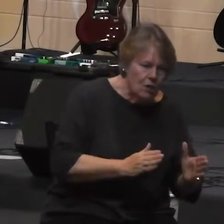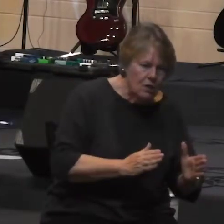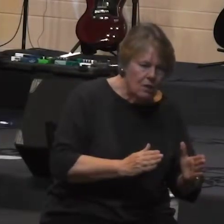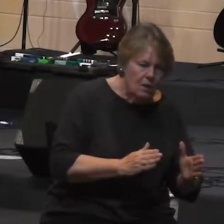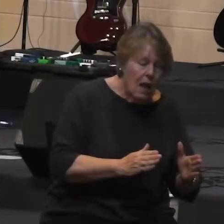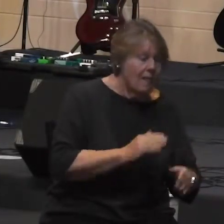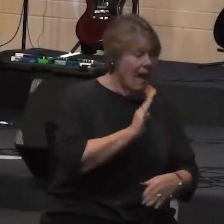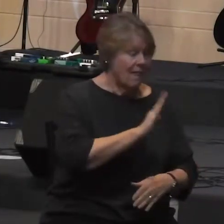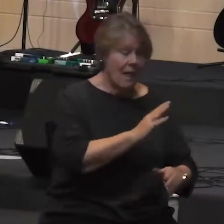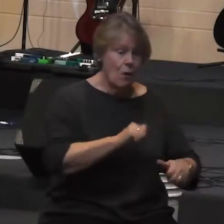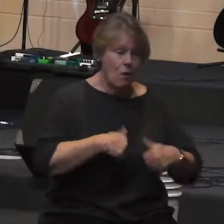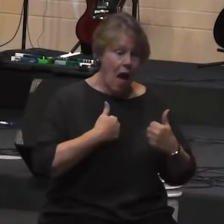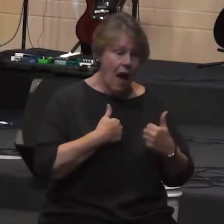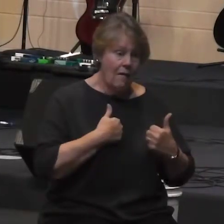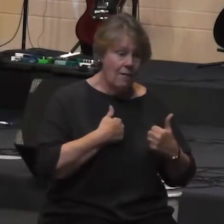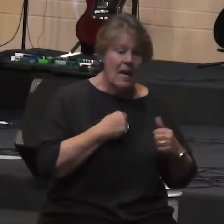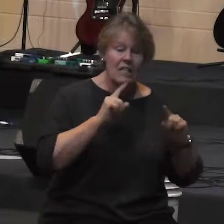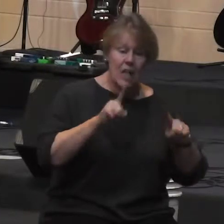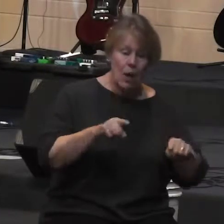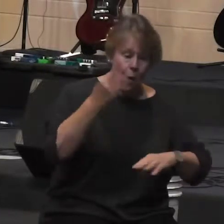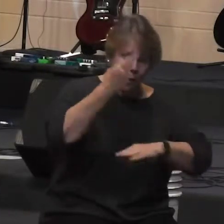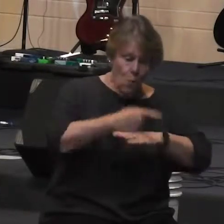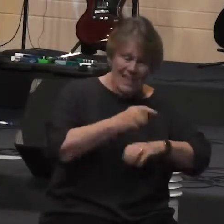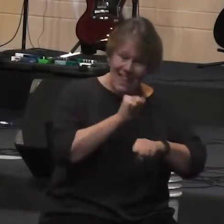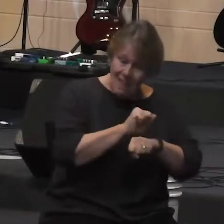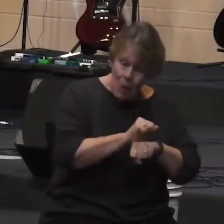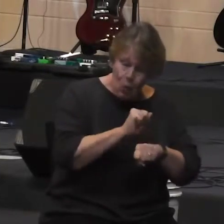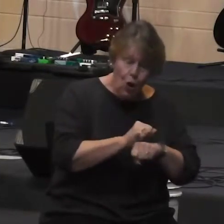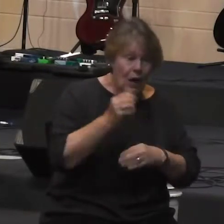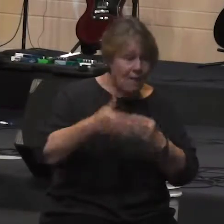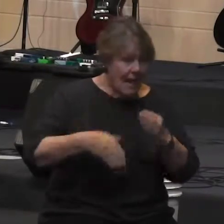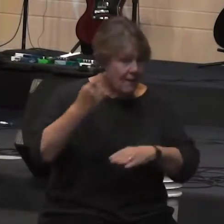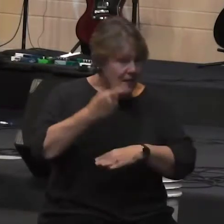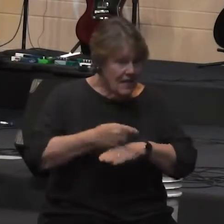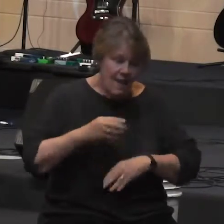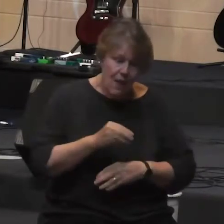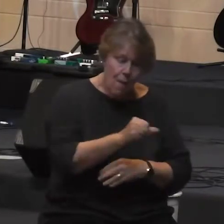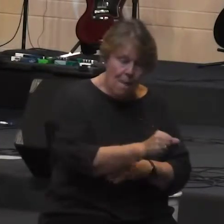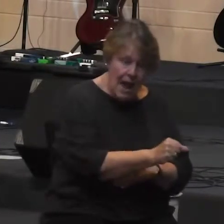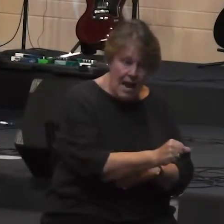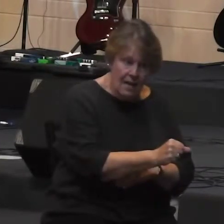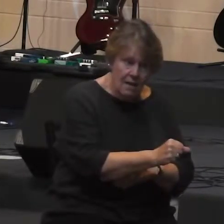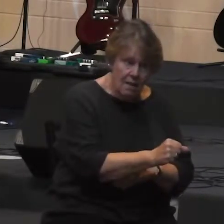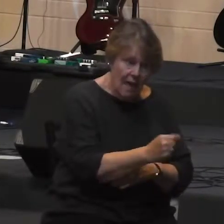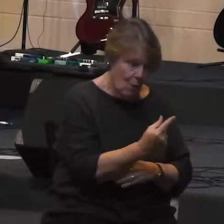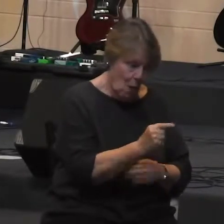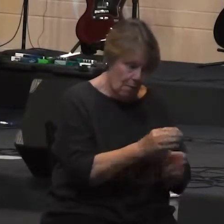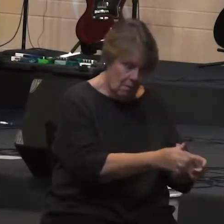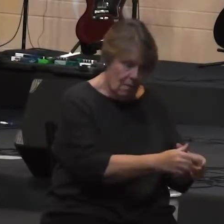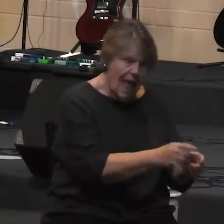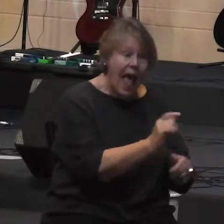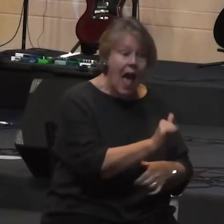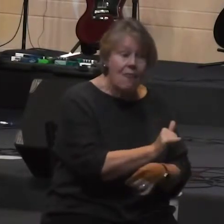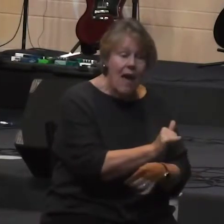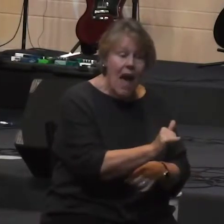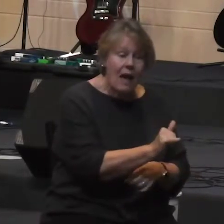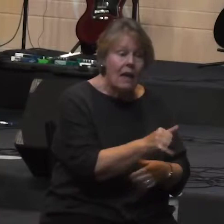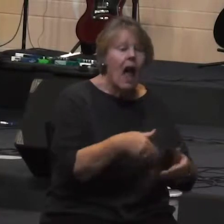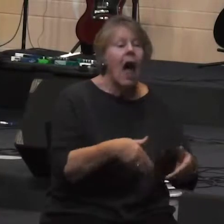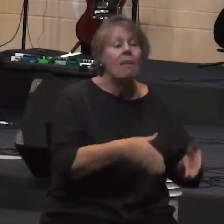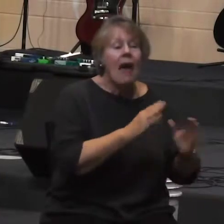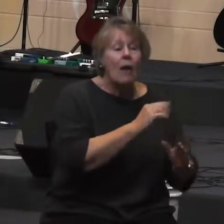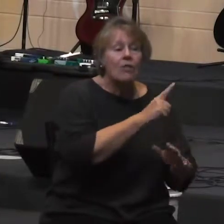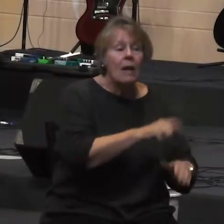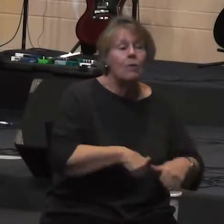go and I work for a day at the end of the day I'm paid one drachma and that one drachma allows me to survive for one day